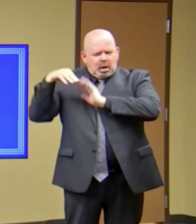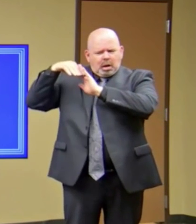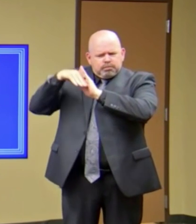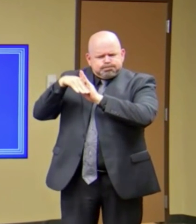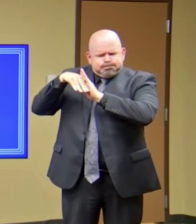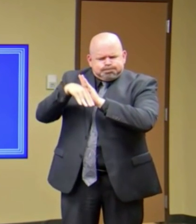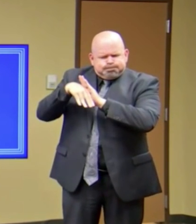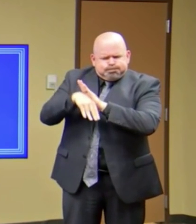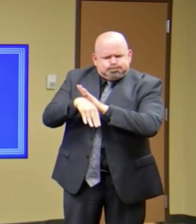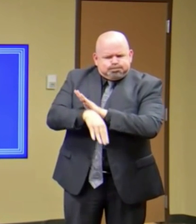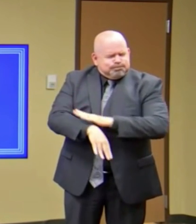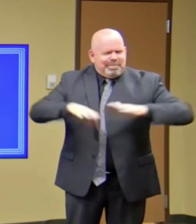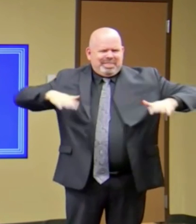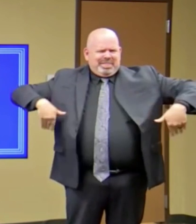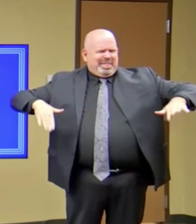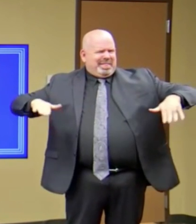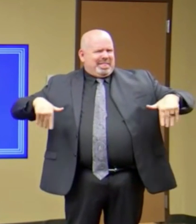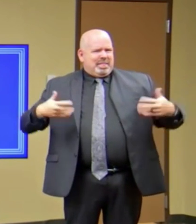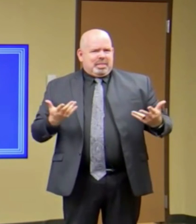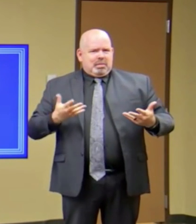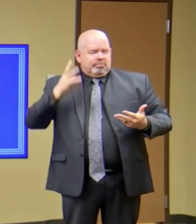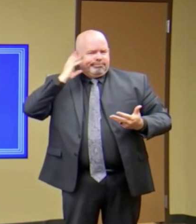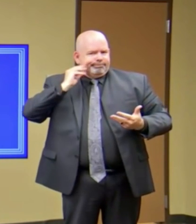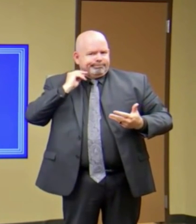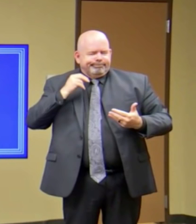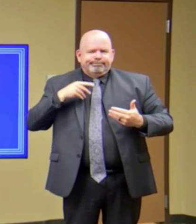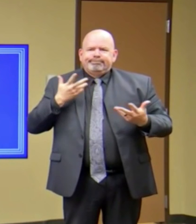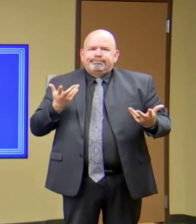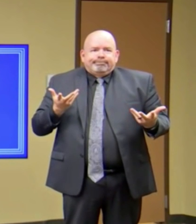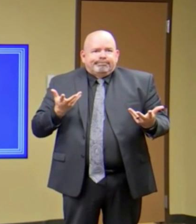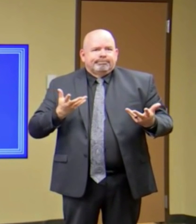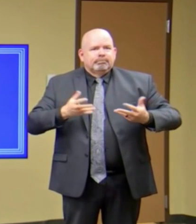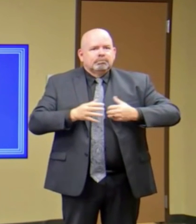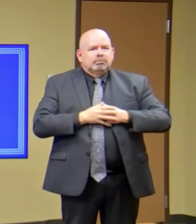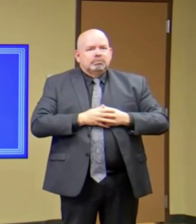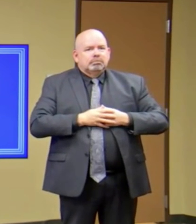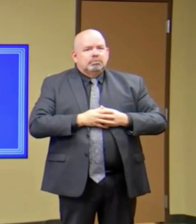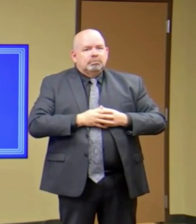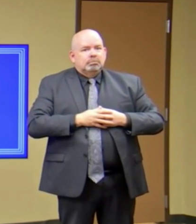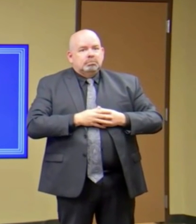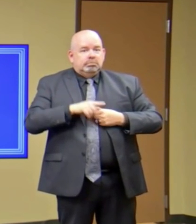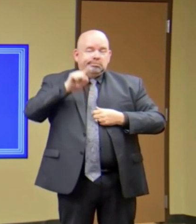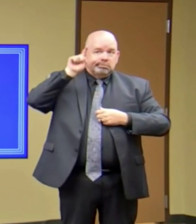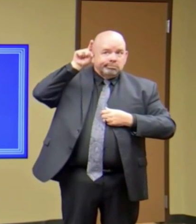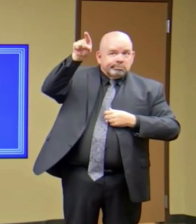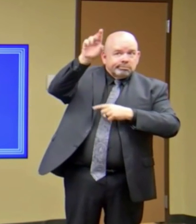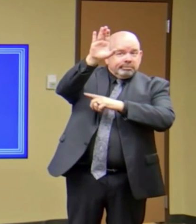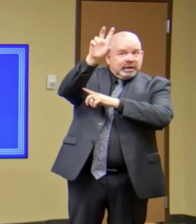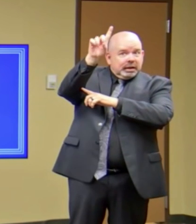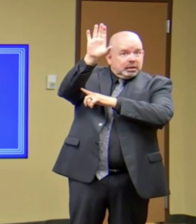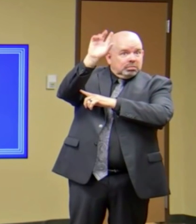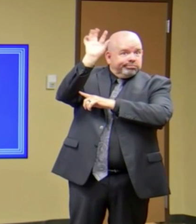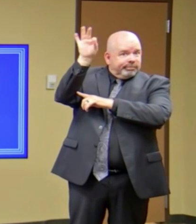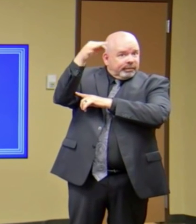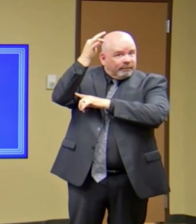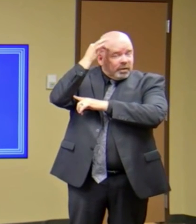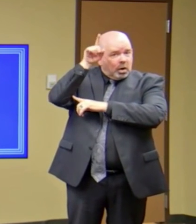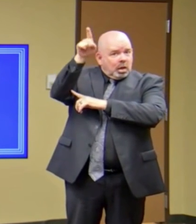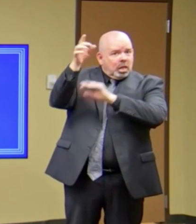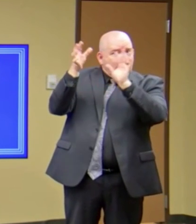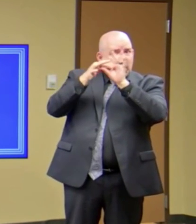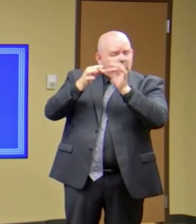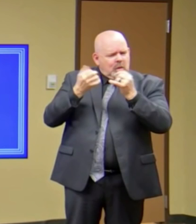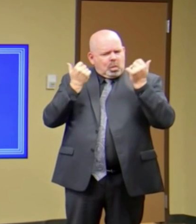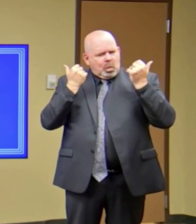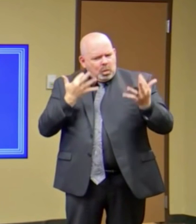little bit. But we have not seen two weeks of decline. That's number one that the Trump administration